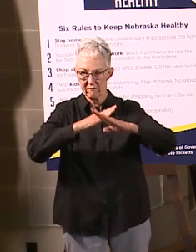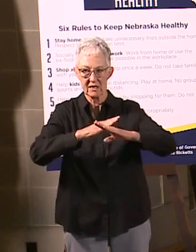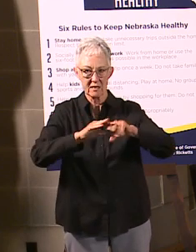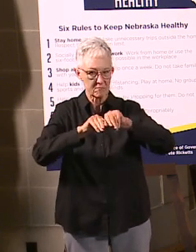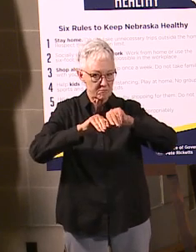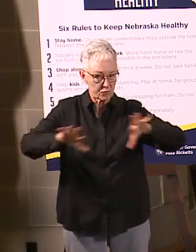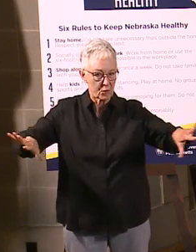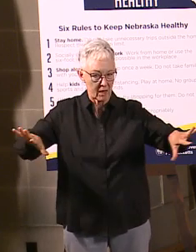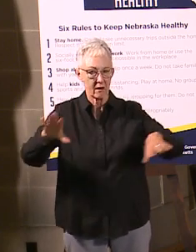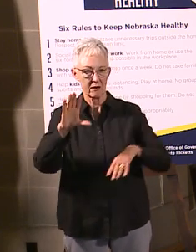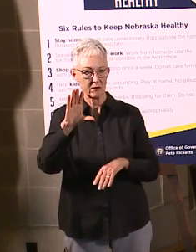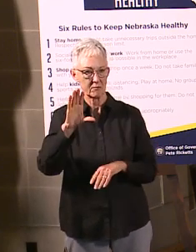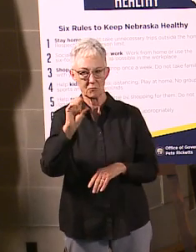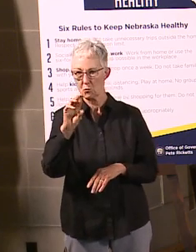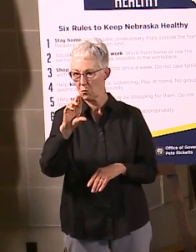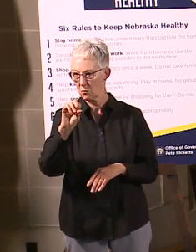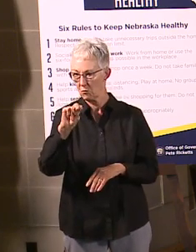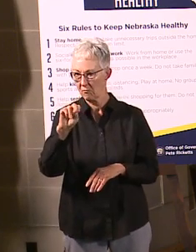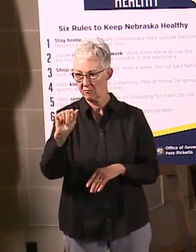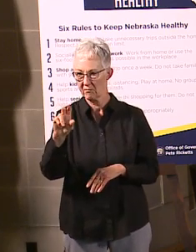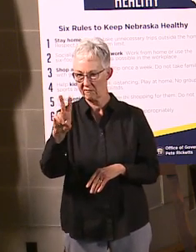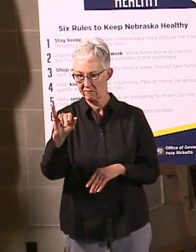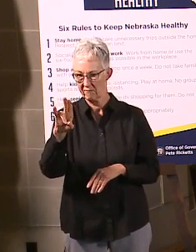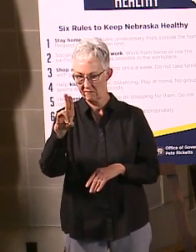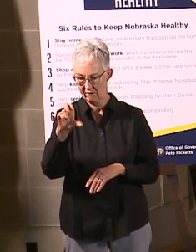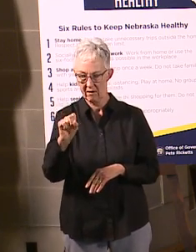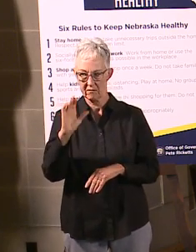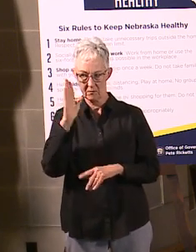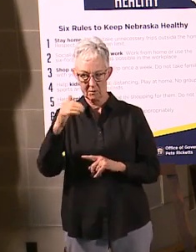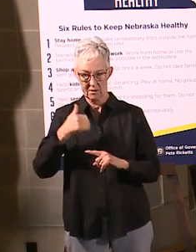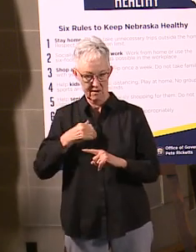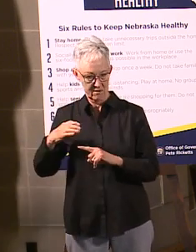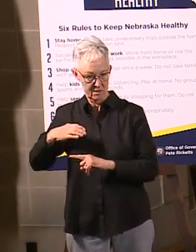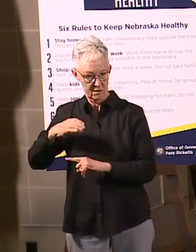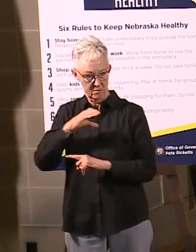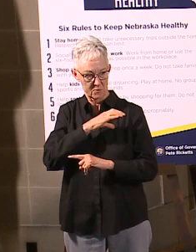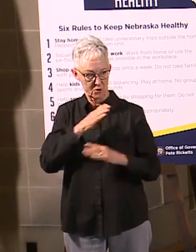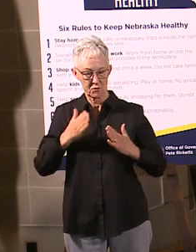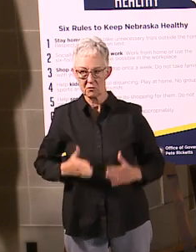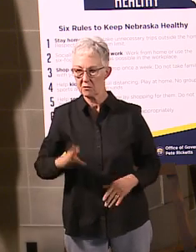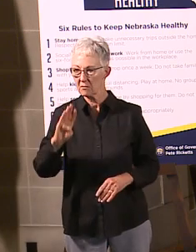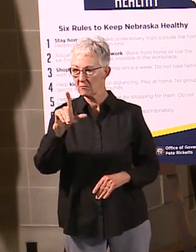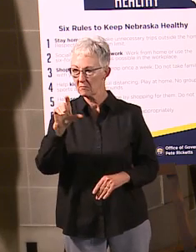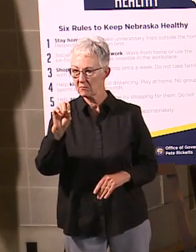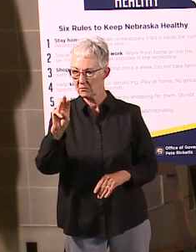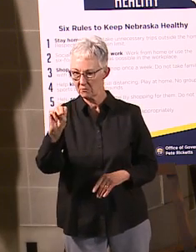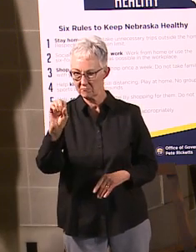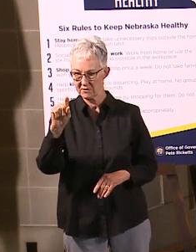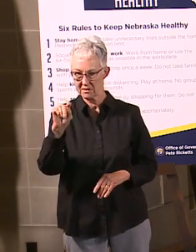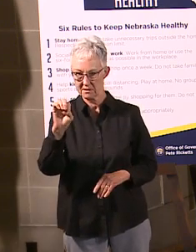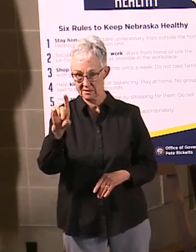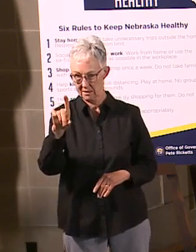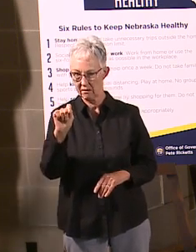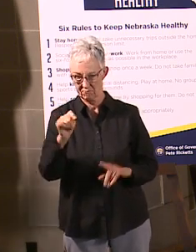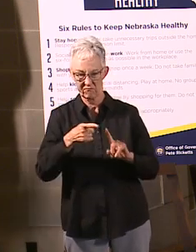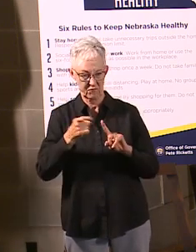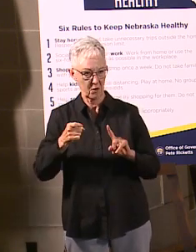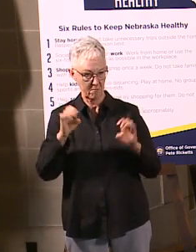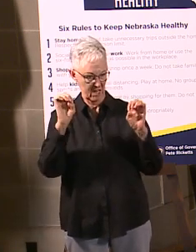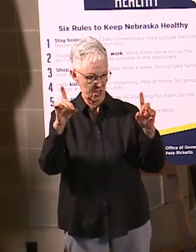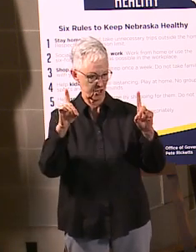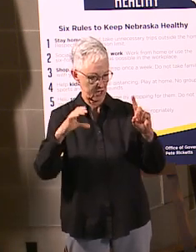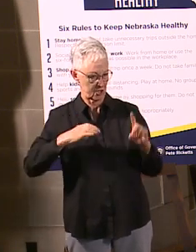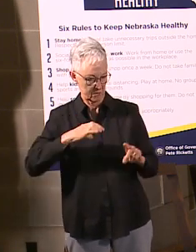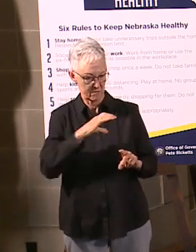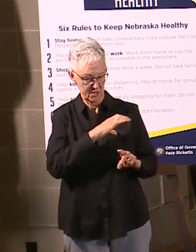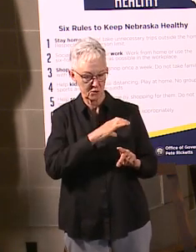in Nebraska. We are going to have Commissioner Blumstead talk a little bit later today, so very pleased to have you. Thank you for being here back again. But we've got some other things